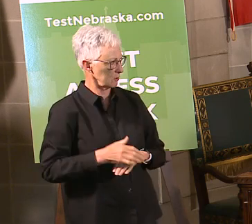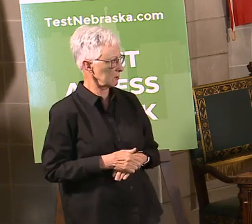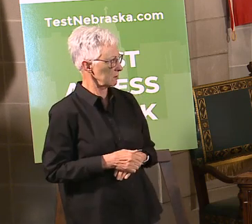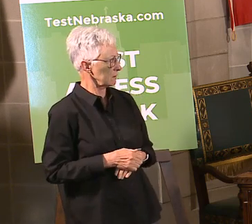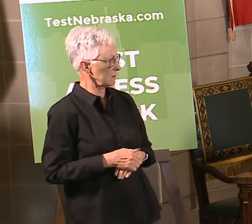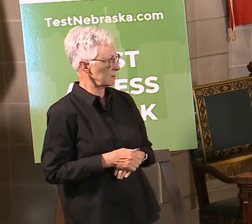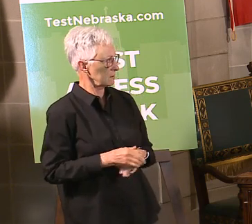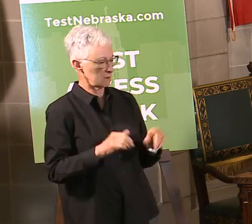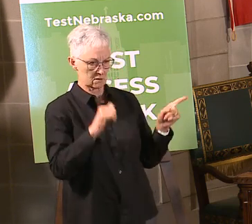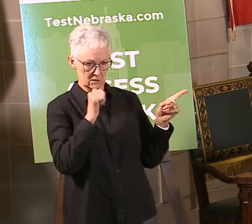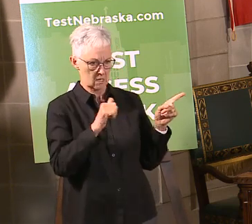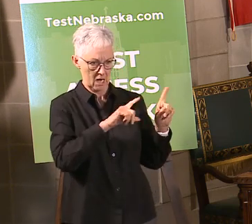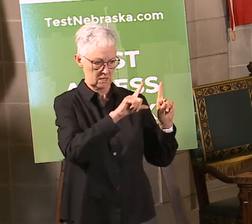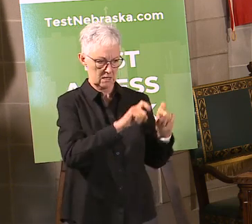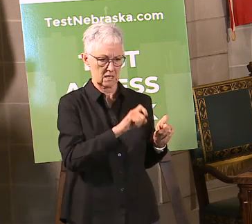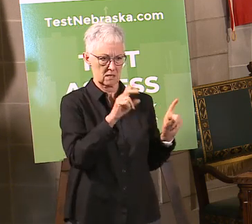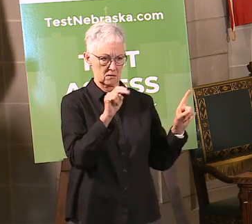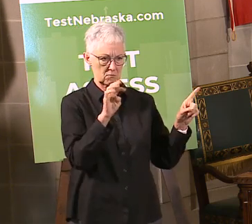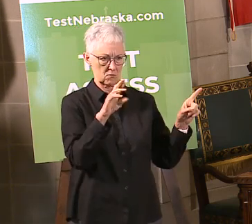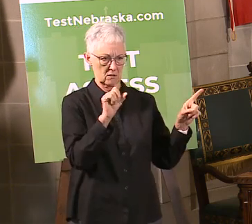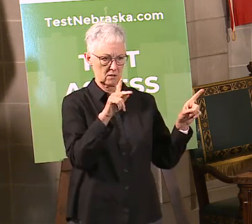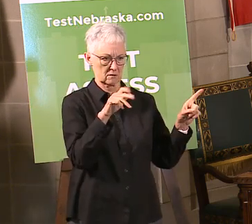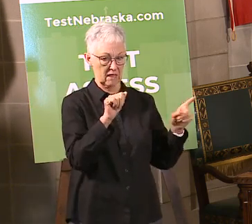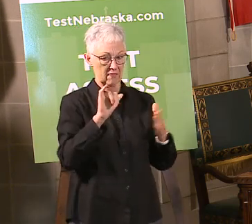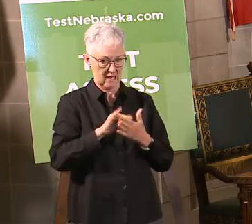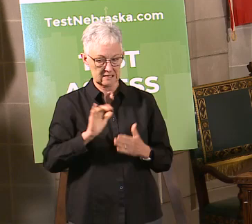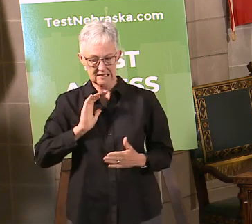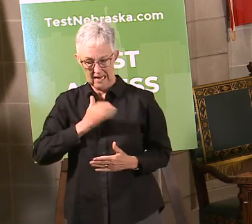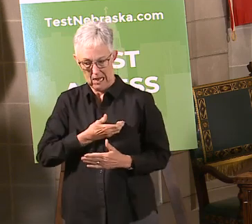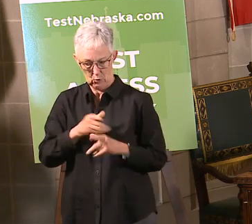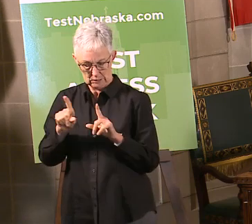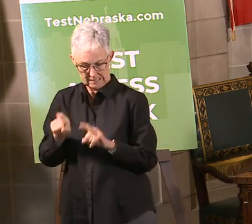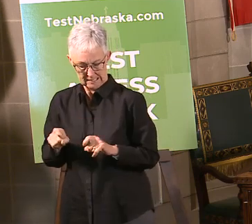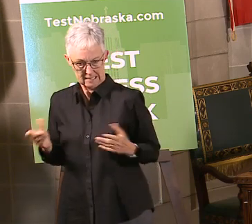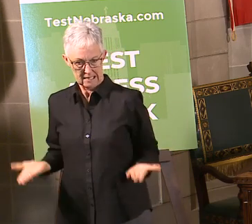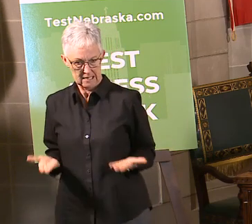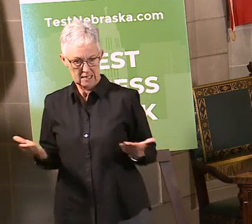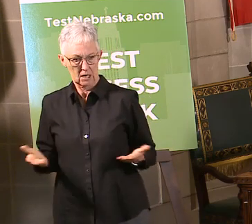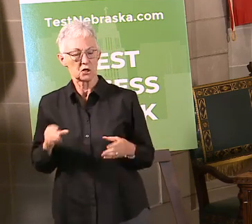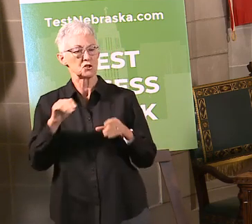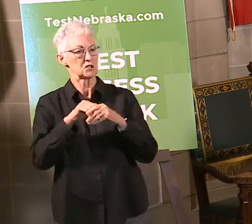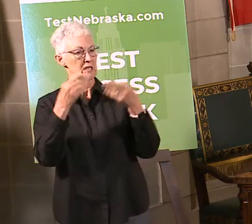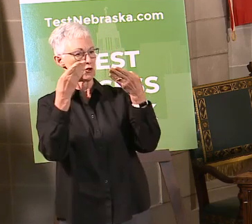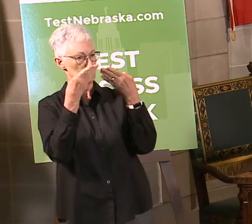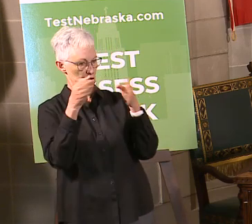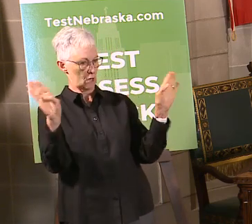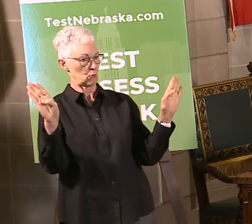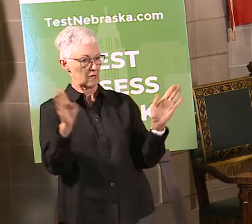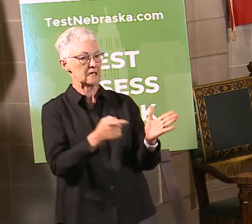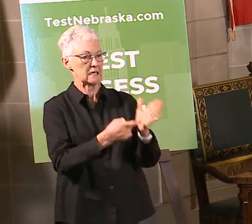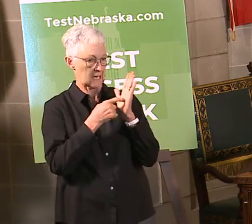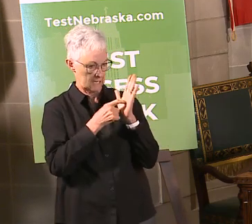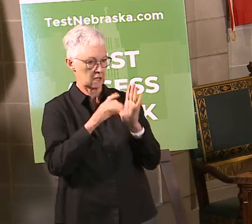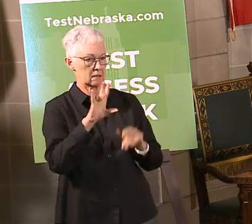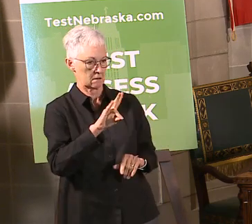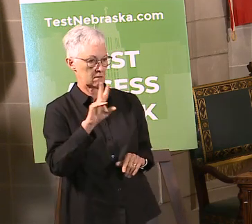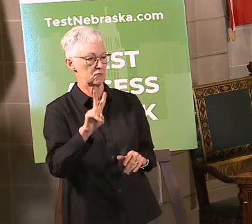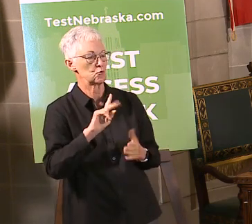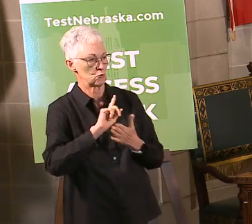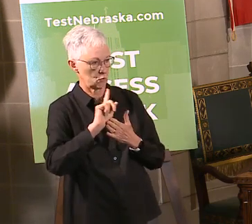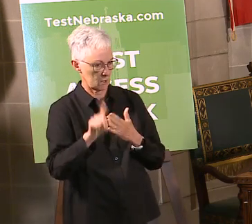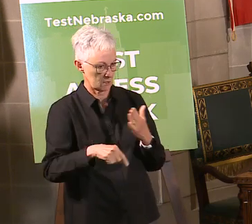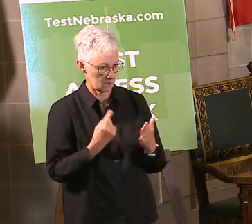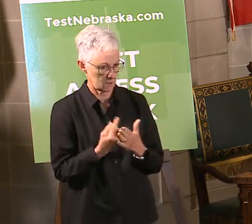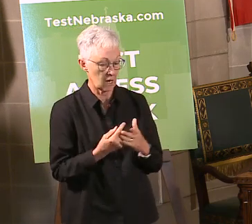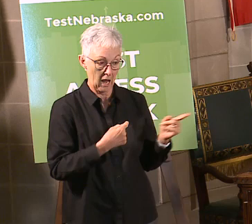Nebraska that's driving that mean. That's all of our other testing, too. So that's just, in general, how long it takes. So I want to try and get these things turned